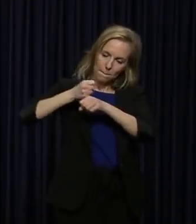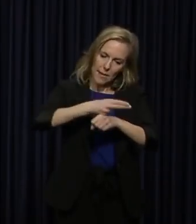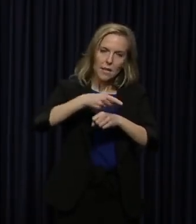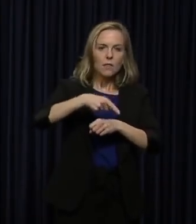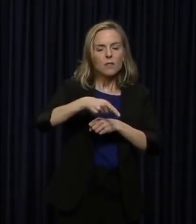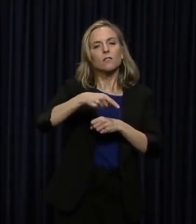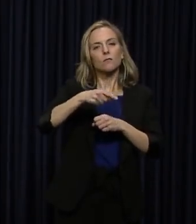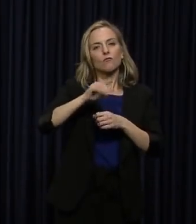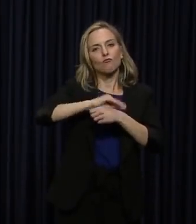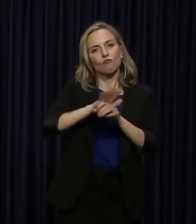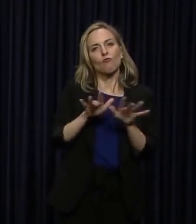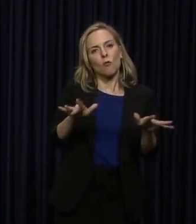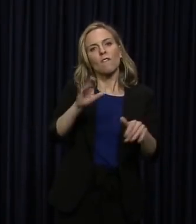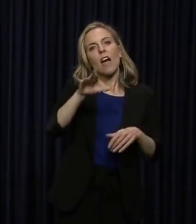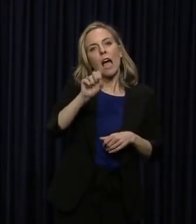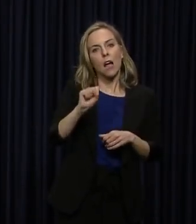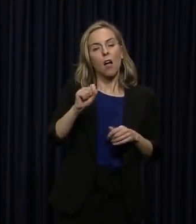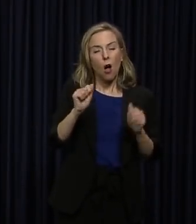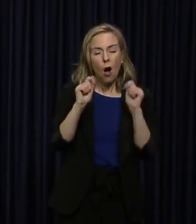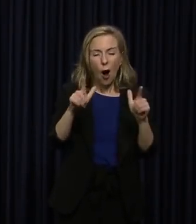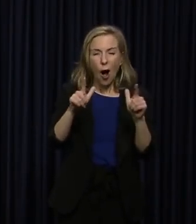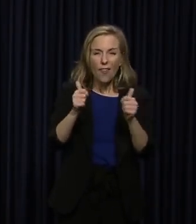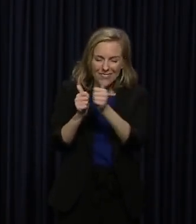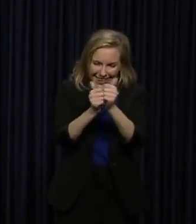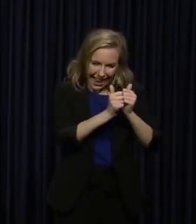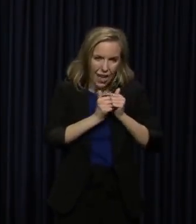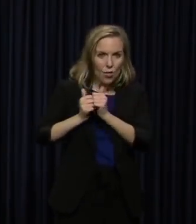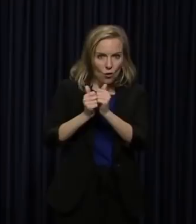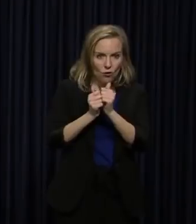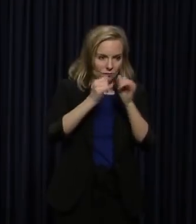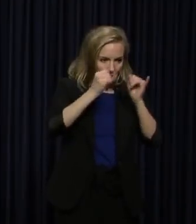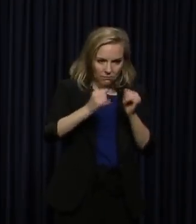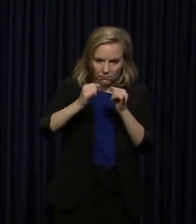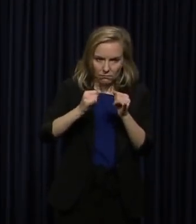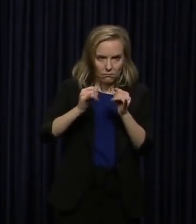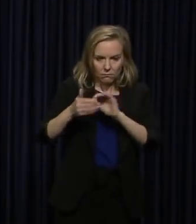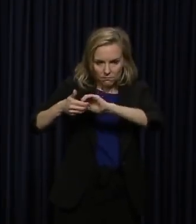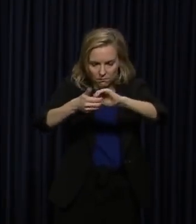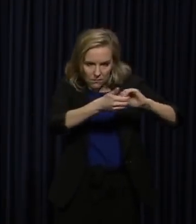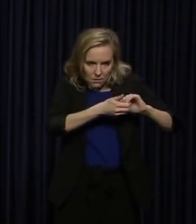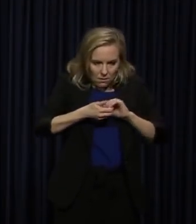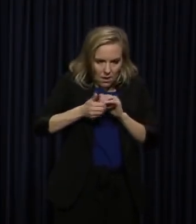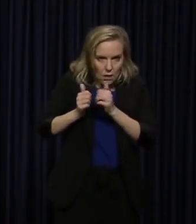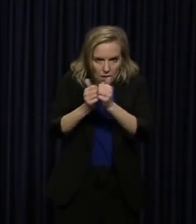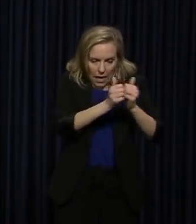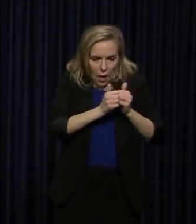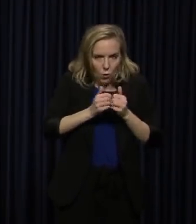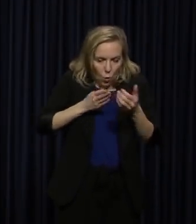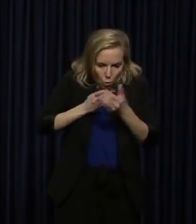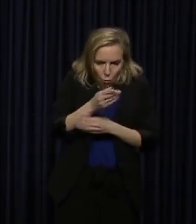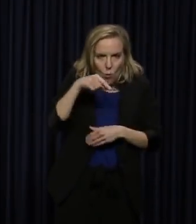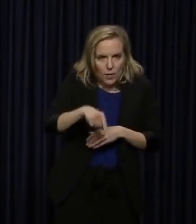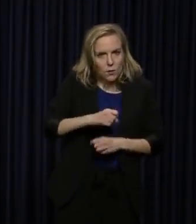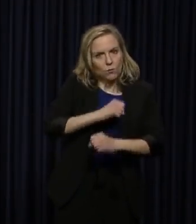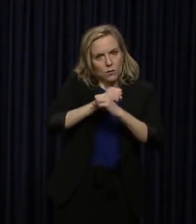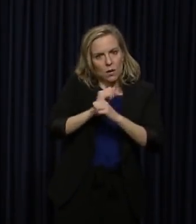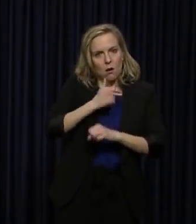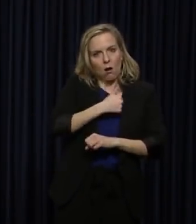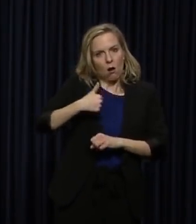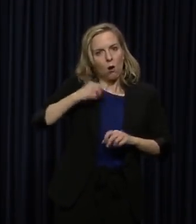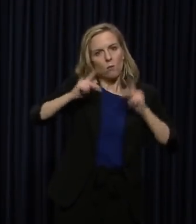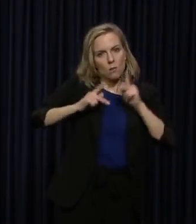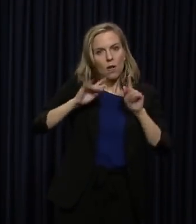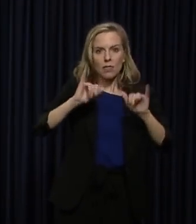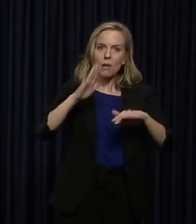all of us together, every single day, doing what we need to do to get through this and to protect our people.